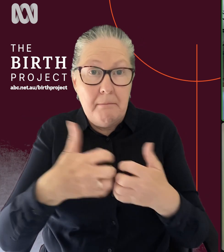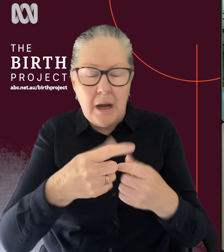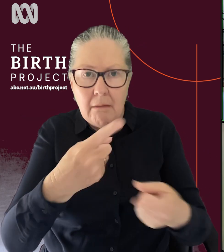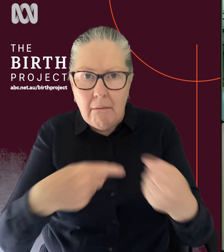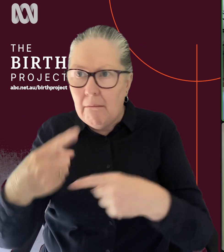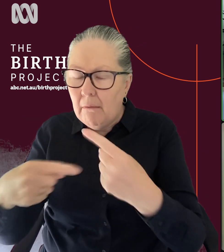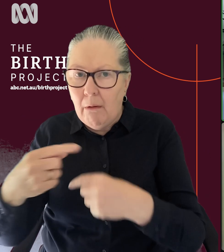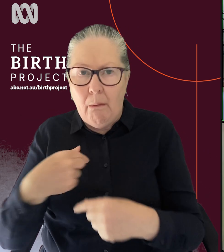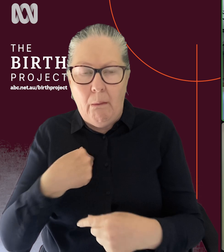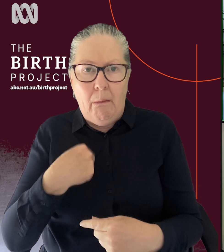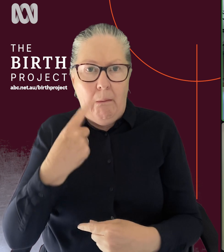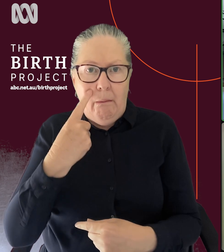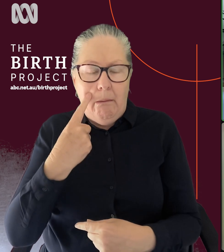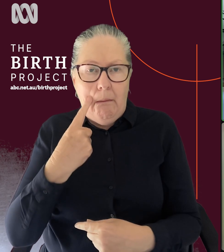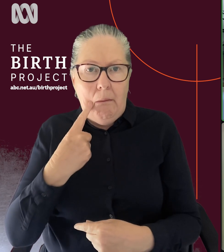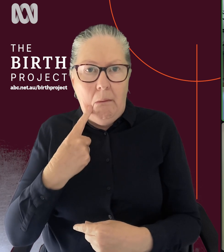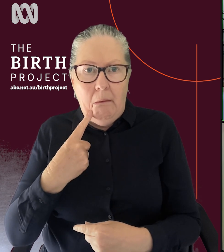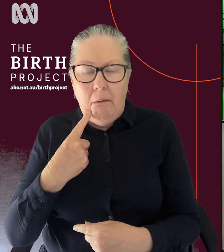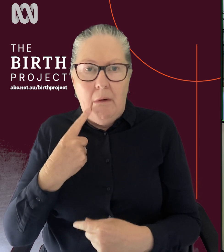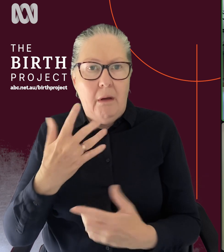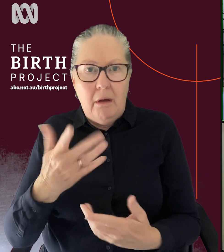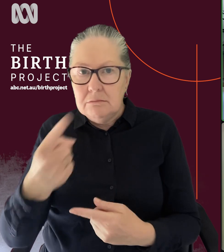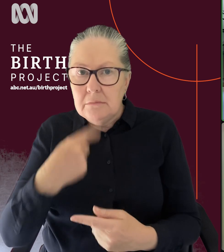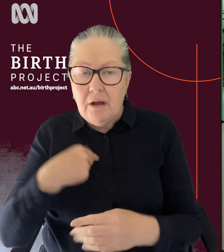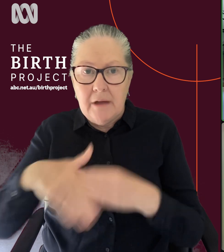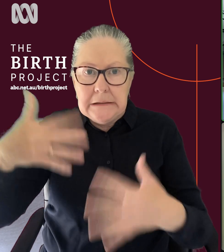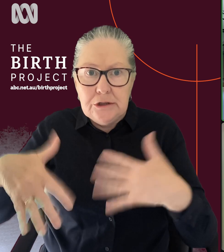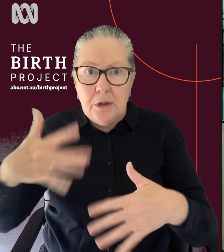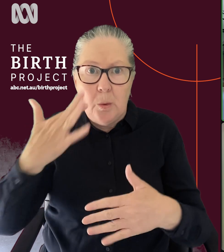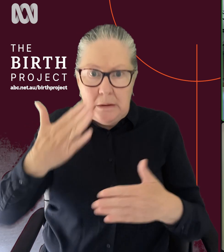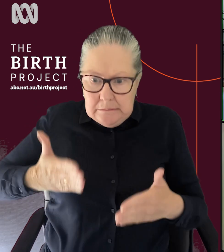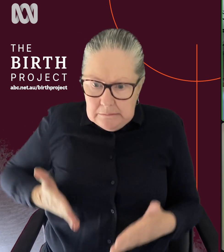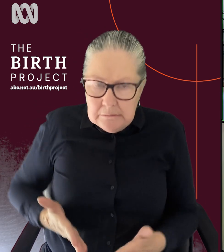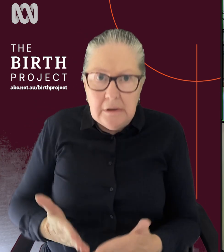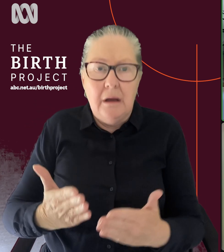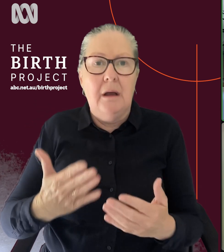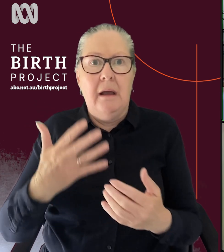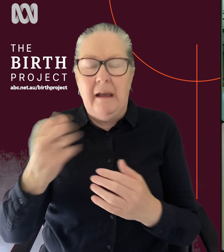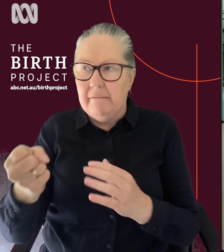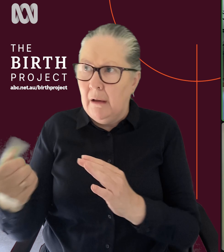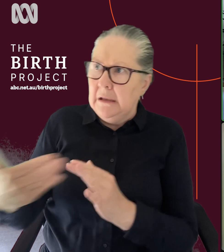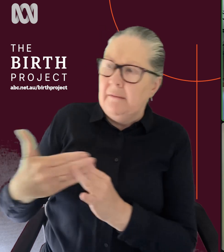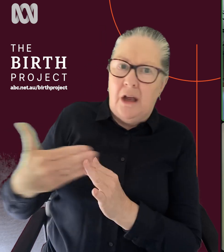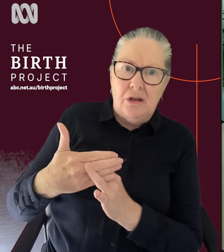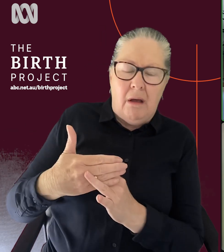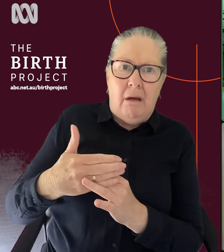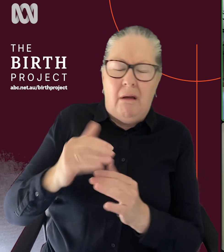brought us to tears. You told us about injuries during delivery, interventions which led to trauma and